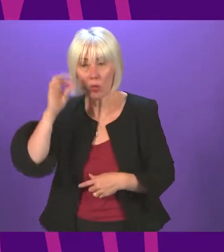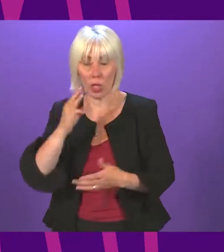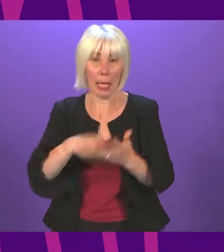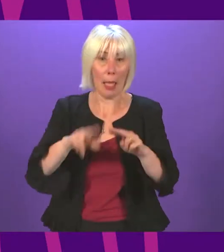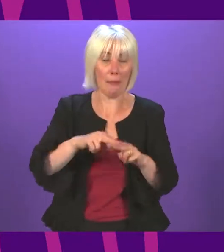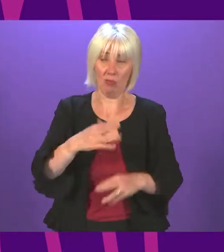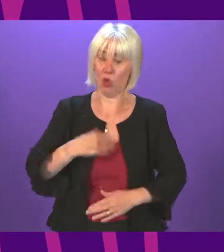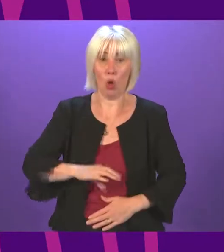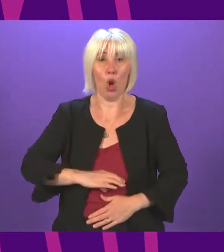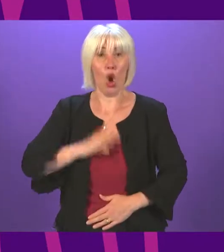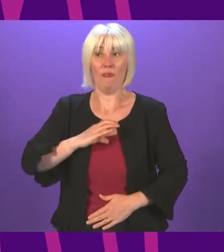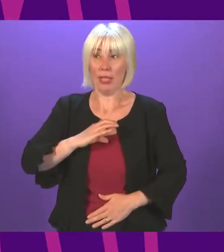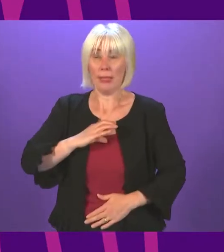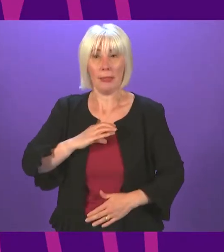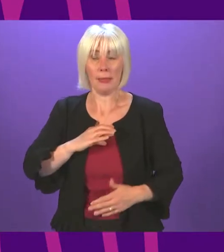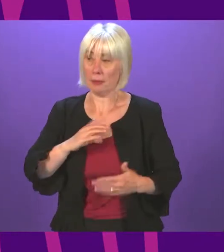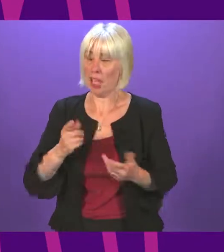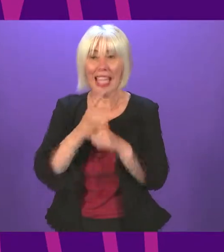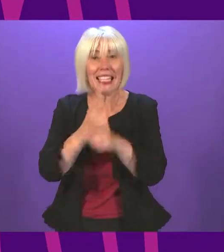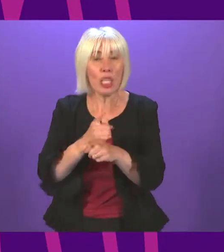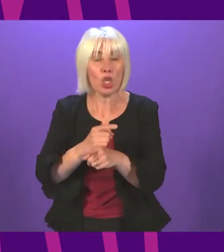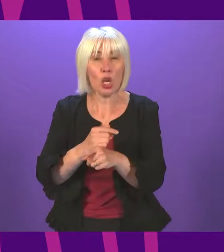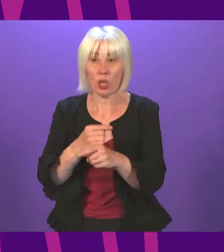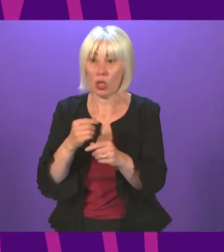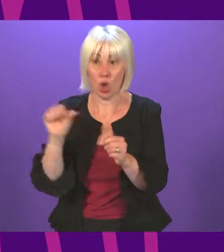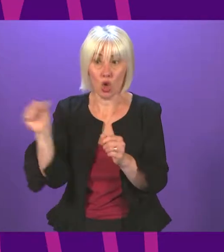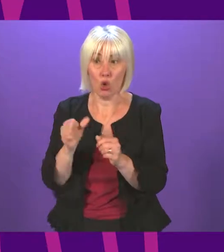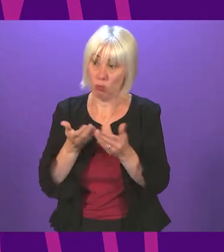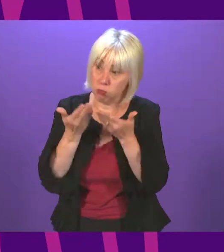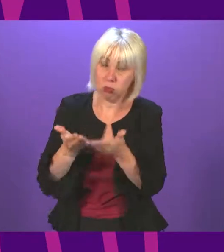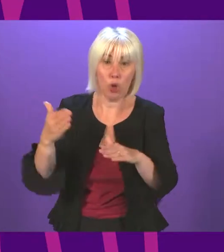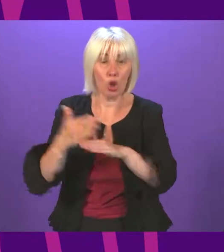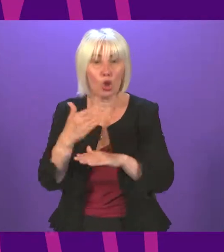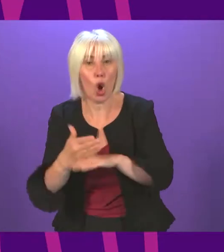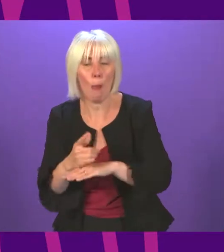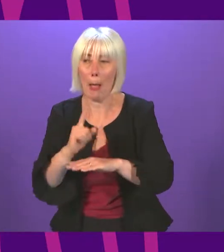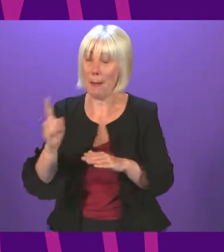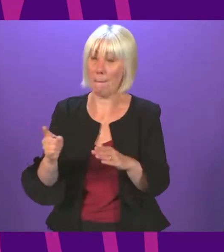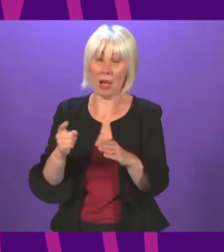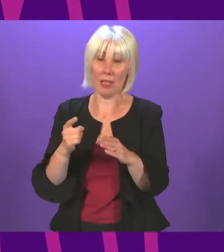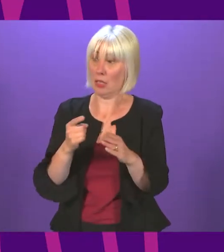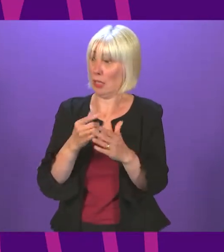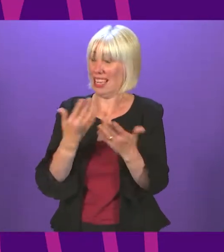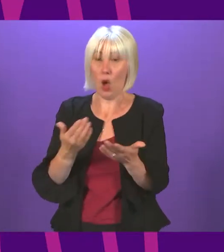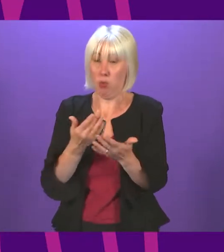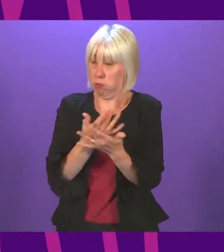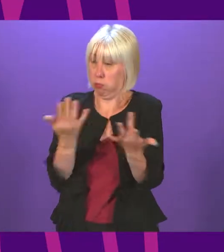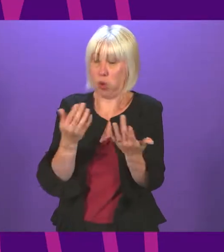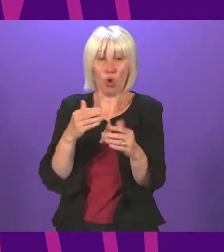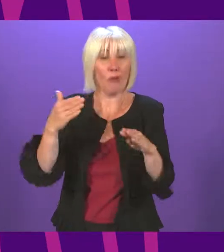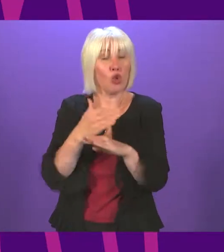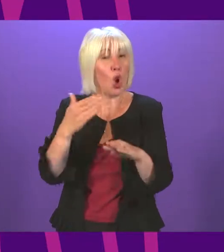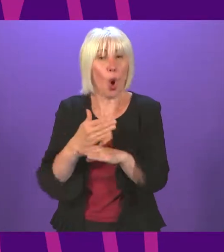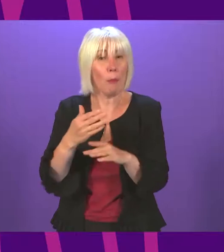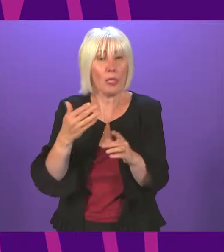invest in their workforce. No teachers should be left without a job. Yet precious employment and a dearth of jobs means qualified teachers